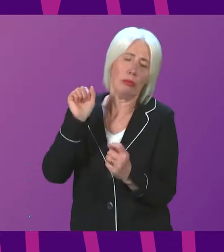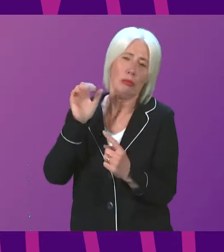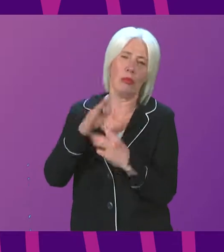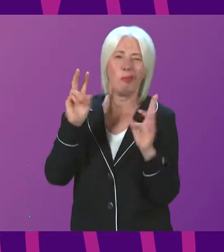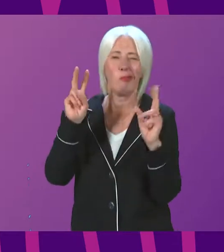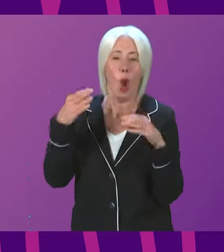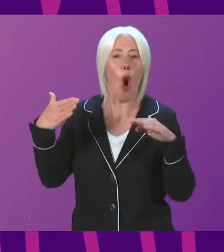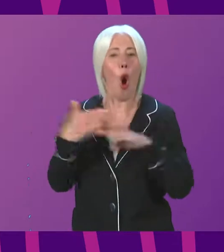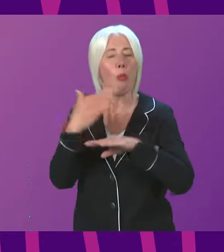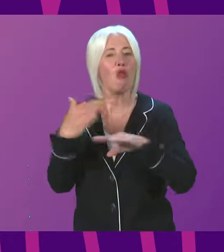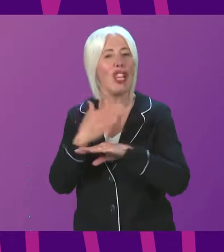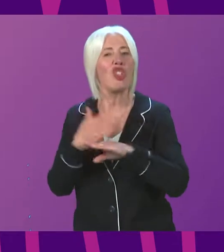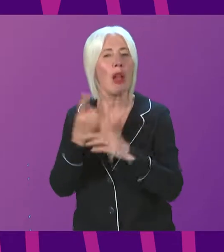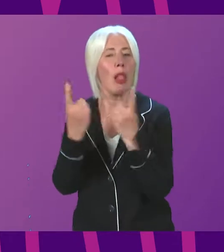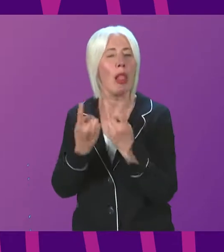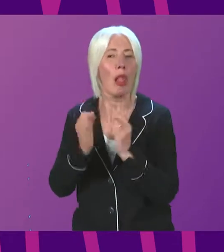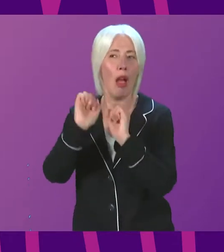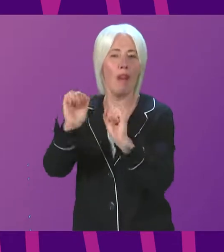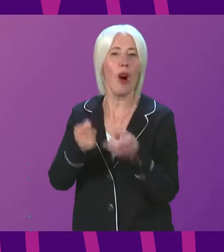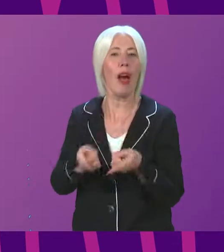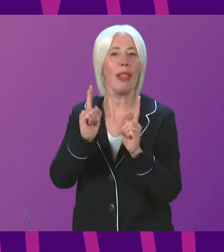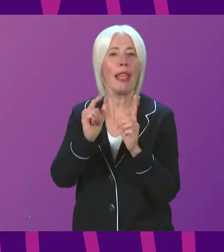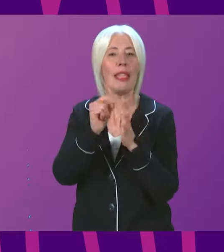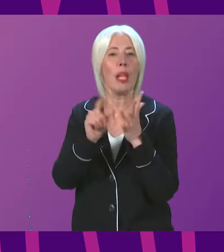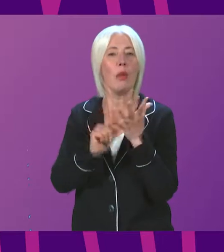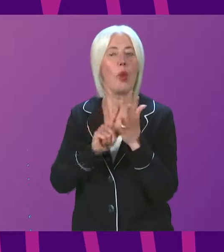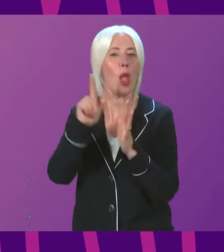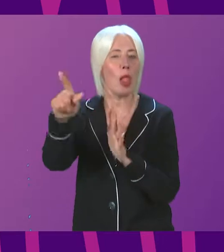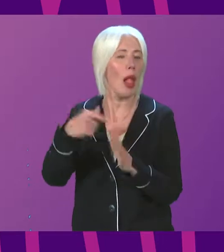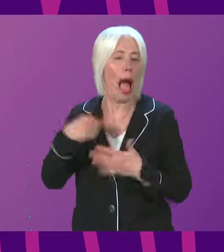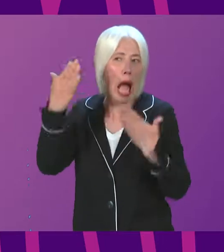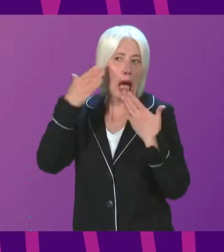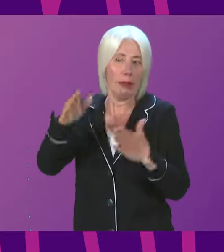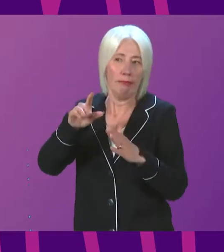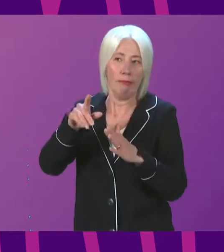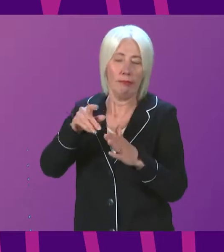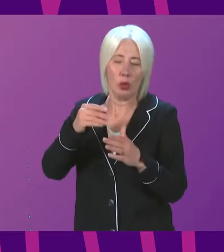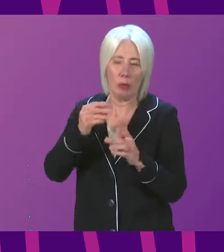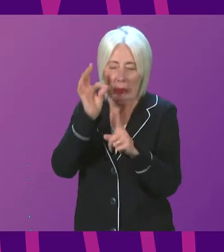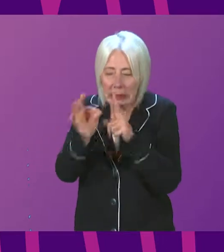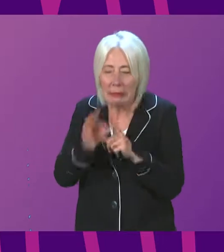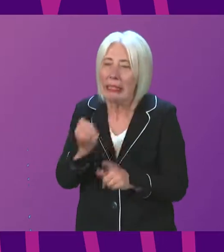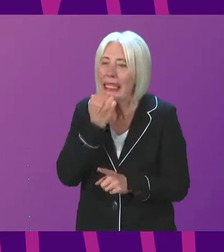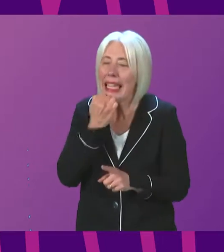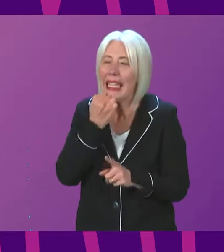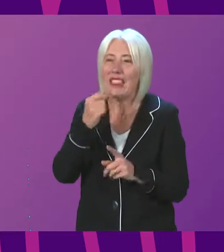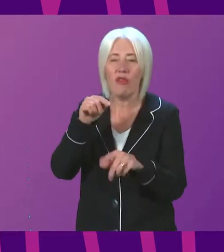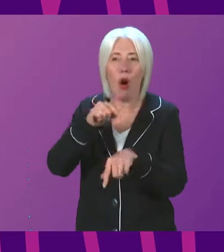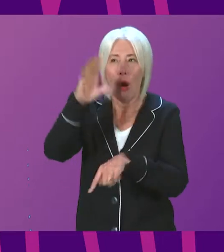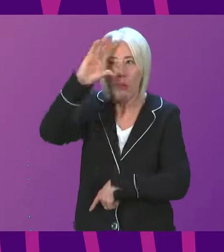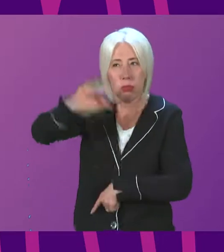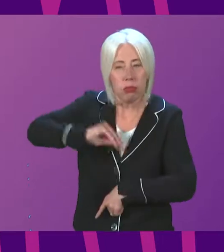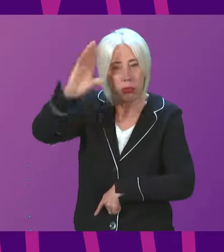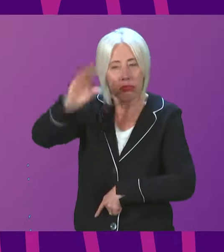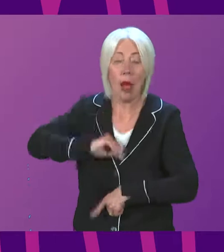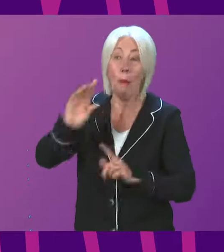operational matters for Lady Poole. It would be inappropriate of me to specify reporting timescales, other than the fact that obviously I have made